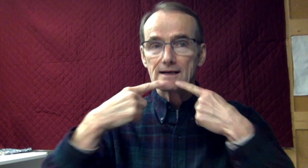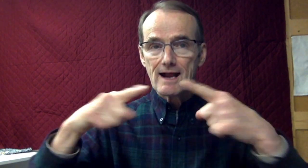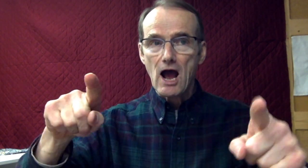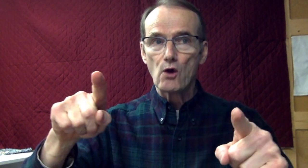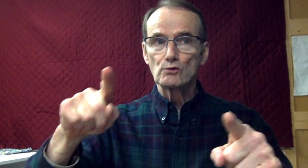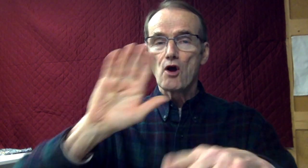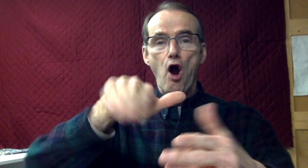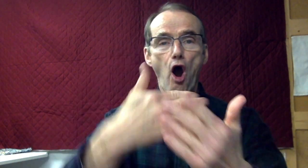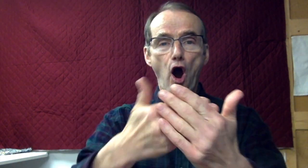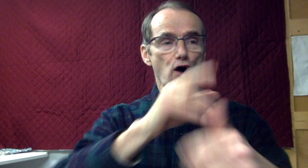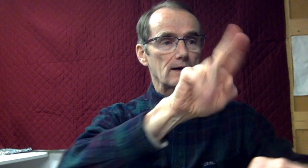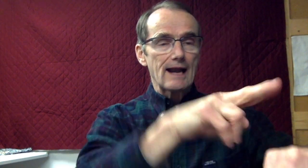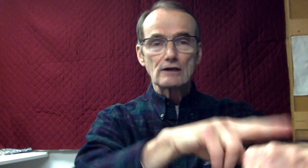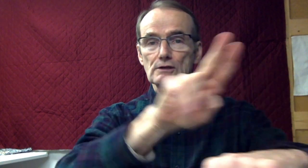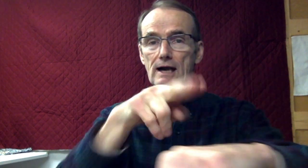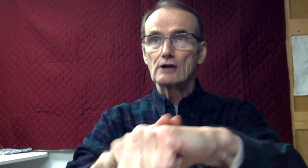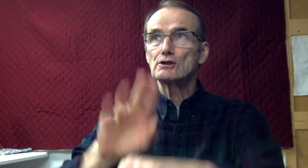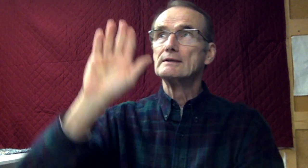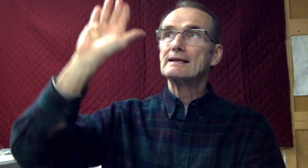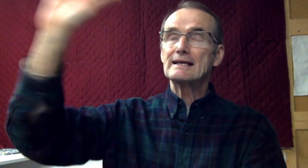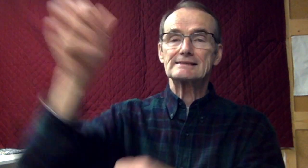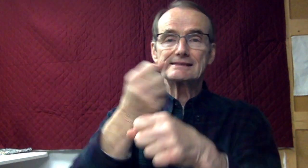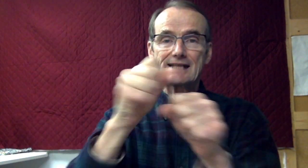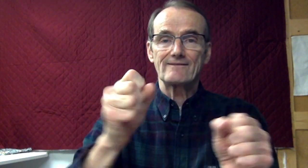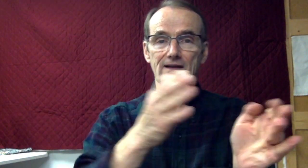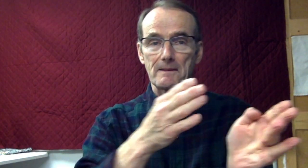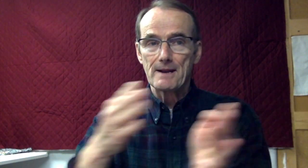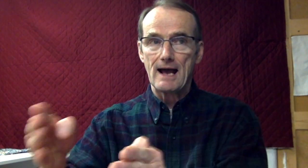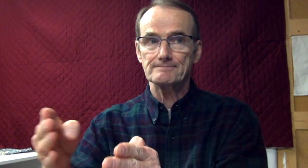The Lord has revealed to the nations His saving power.